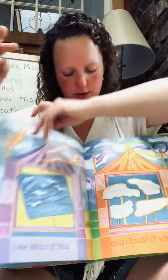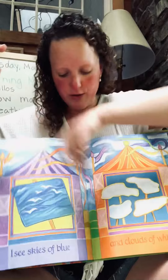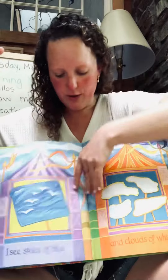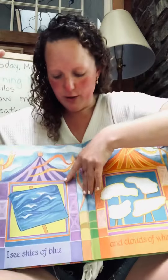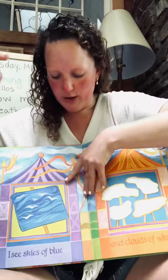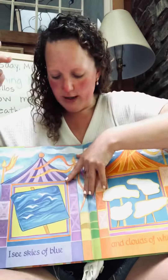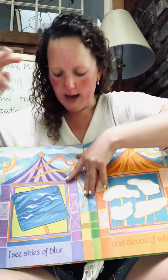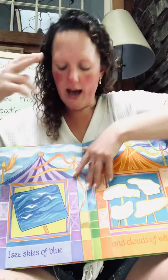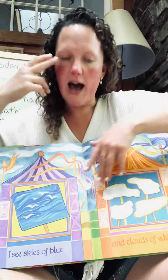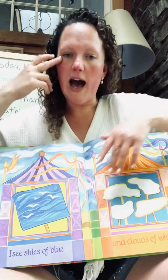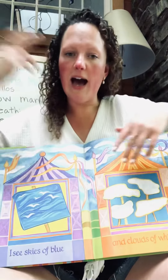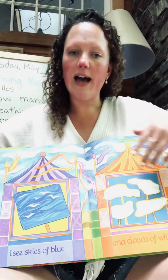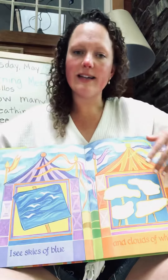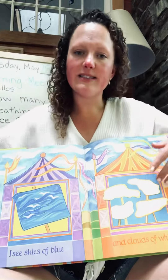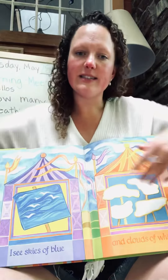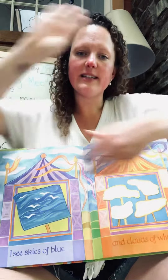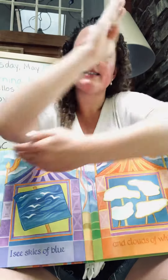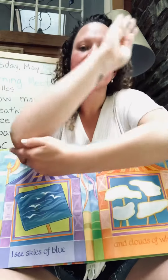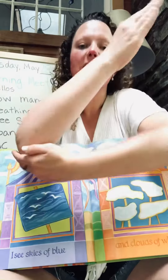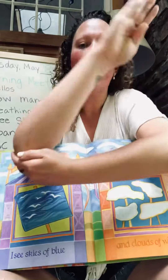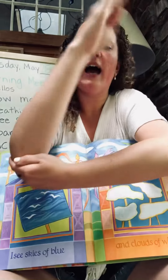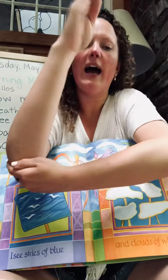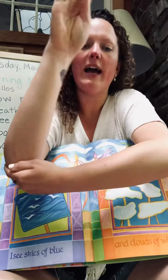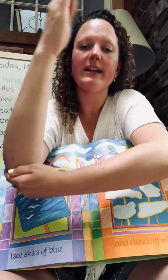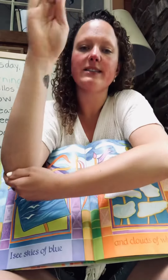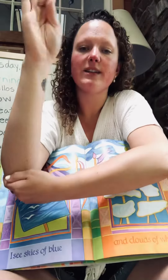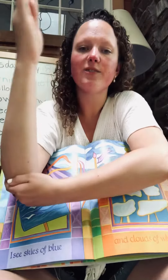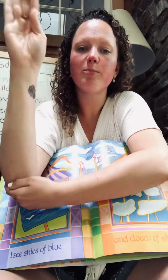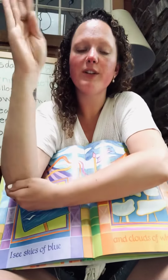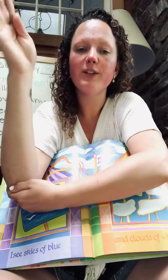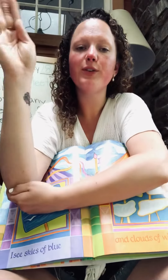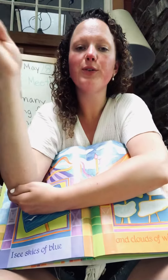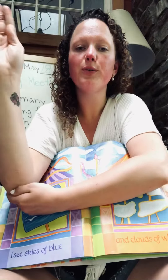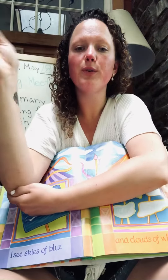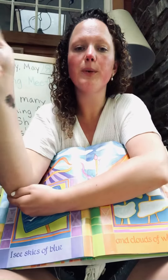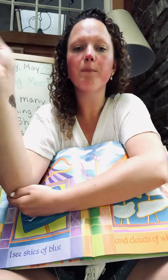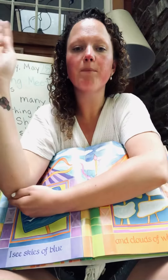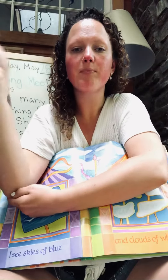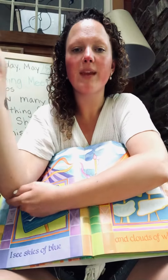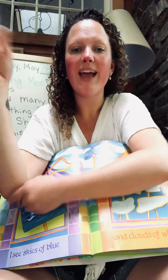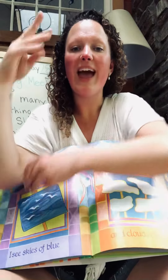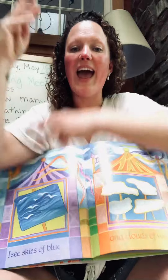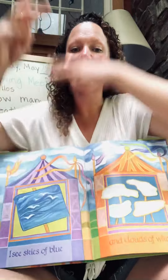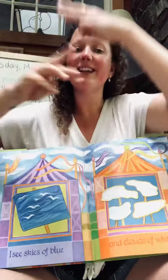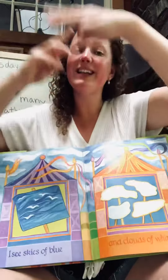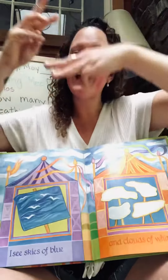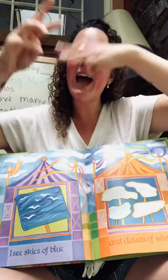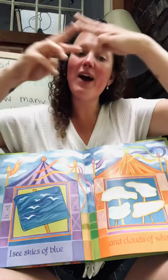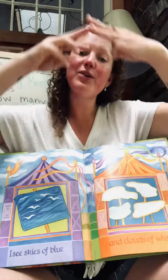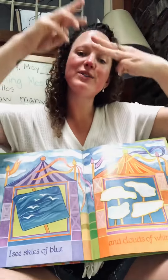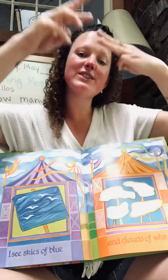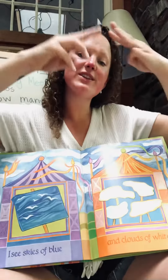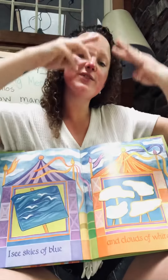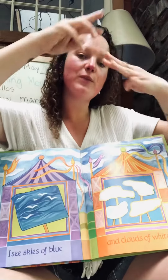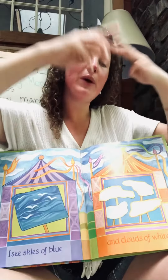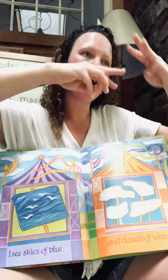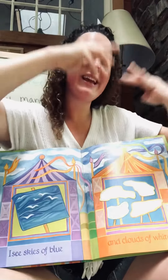I see skies of blue and clouds of white,